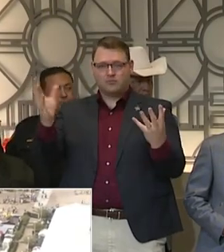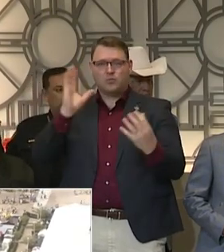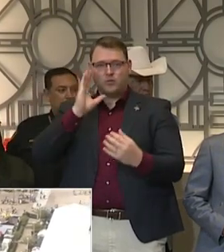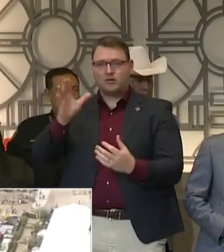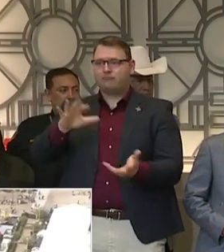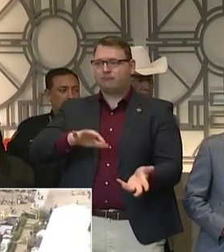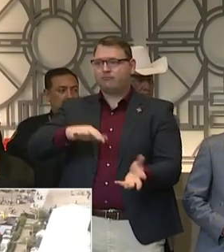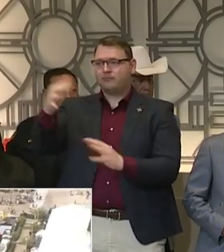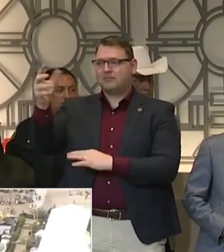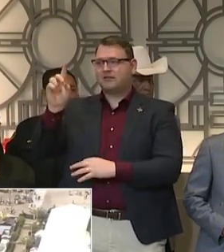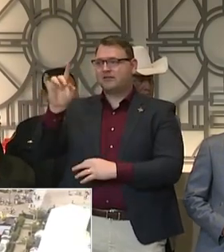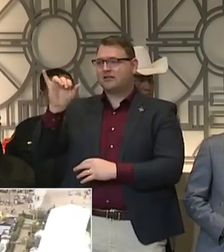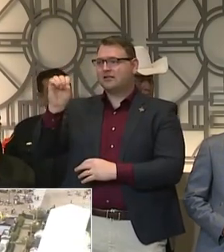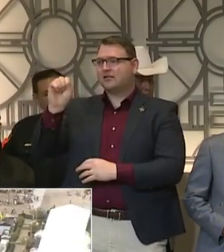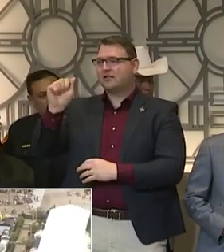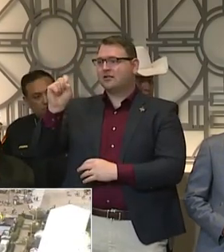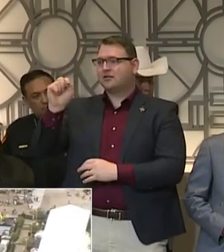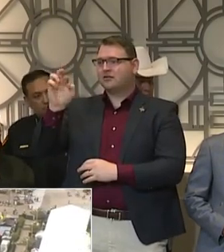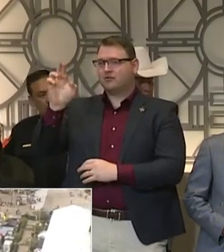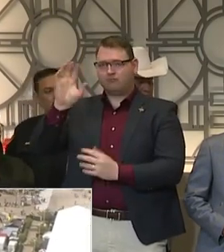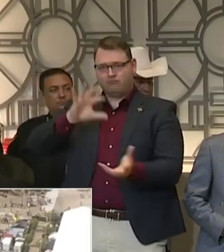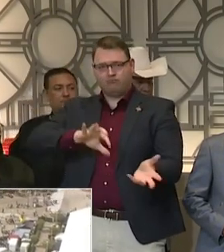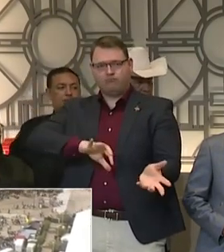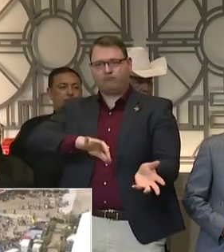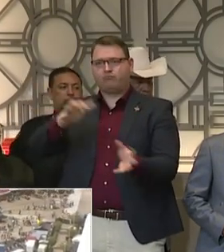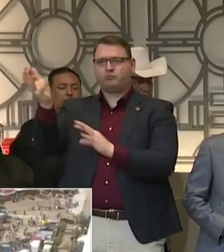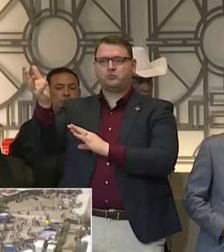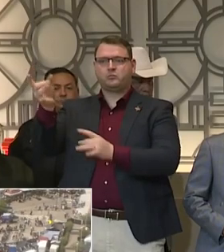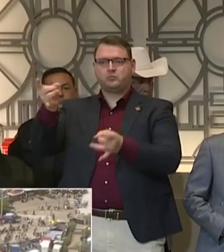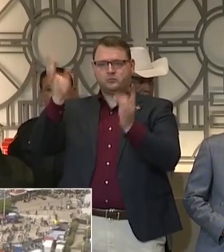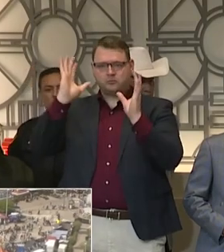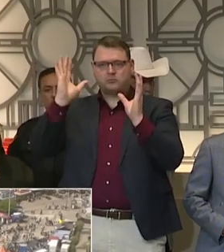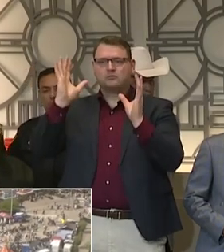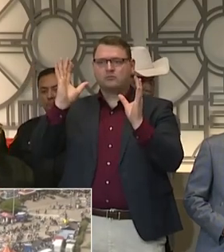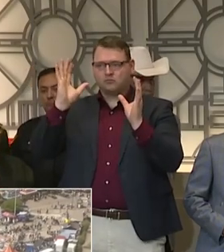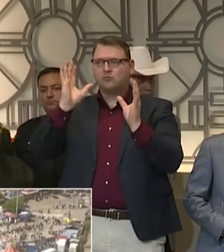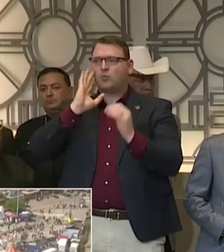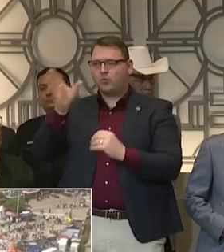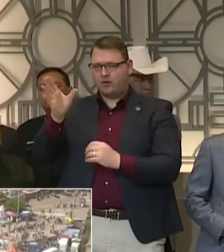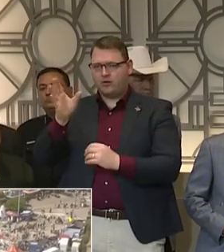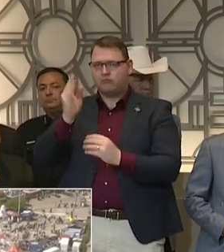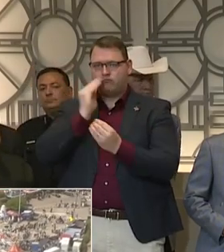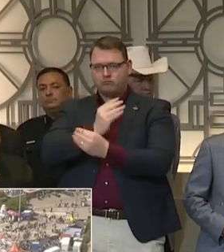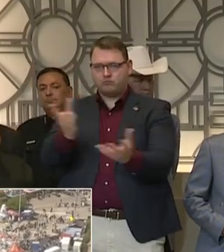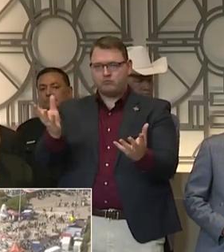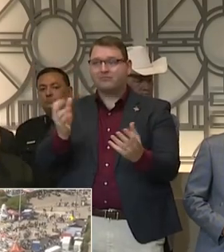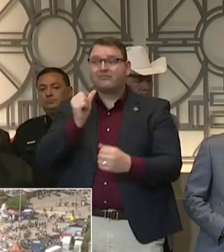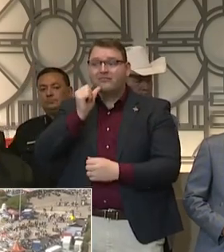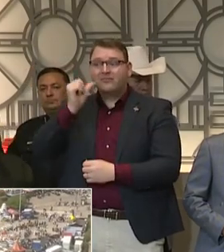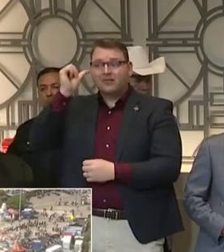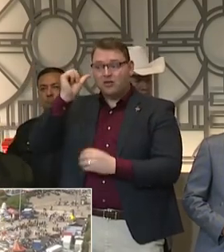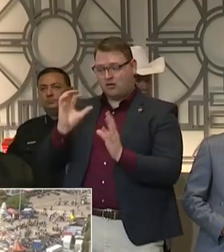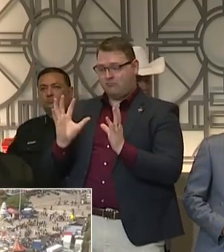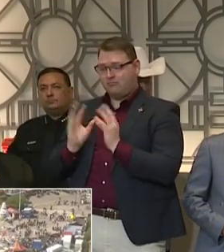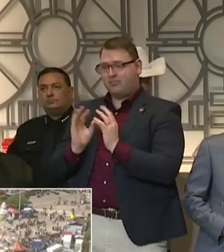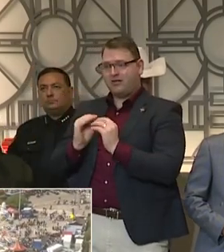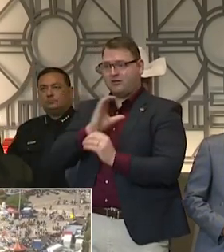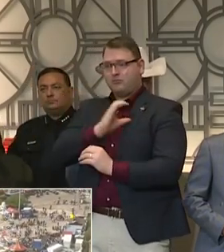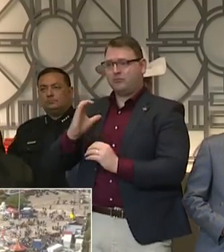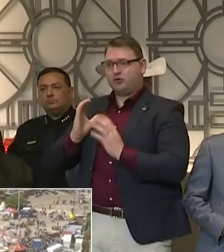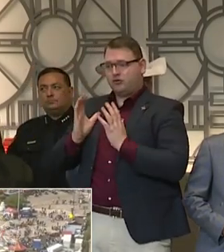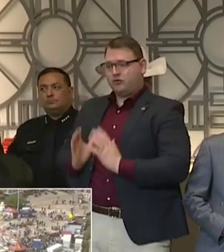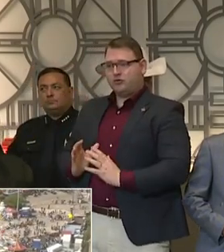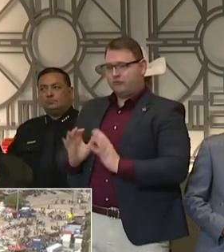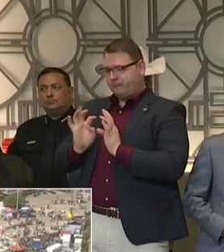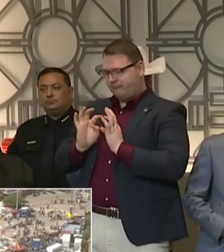Yesterday, at Commissioner's Court, I directed and we directed all our departments to prioritize coronavirus preparedness